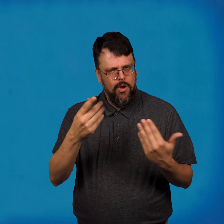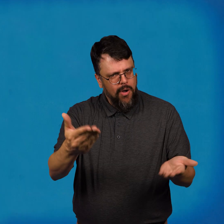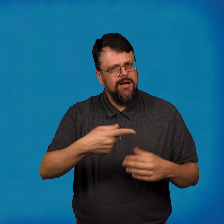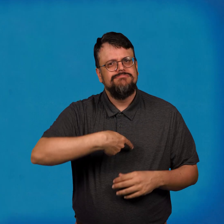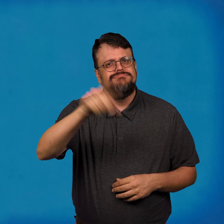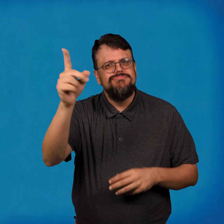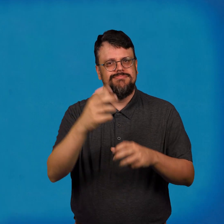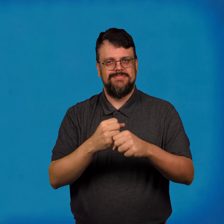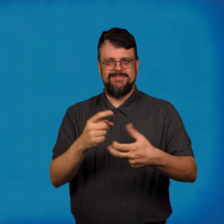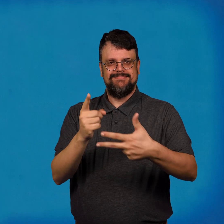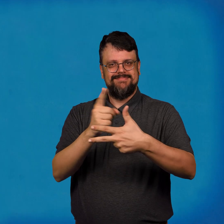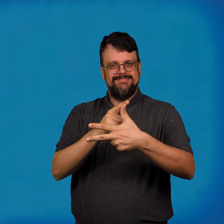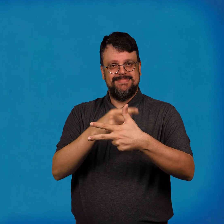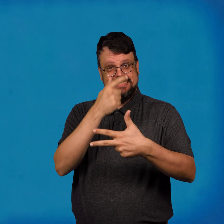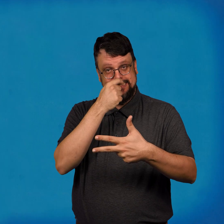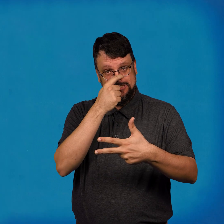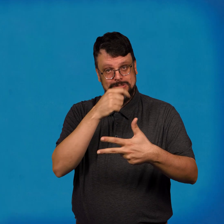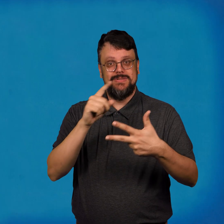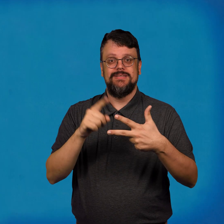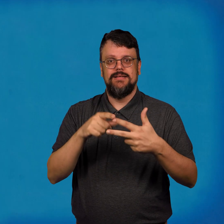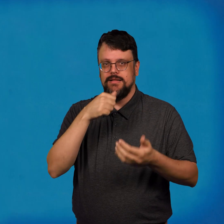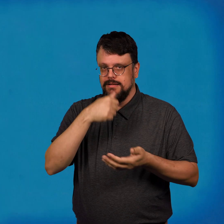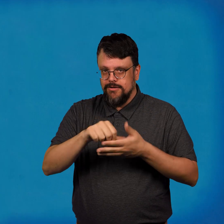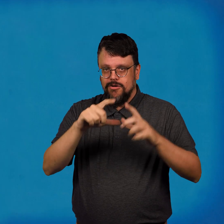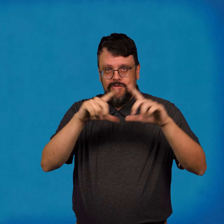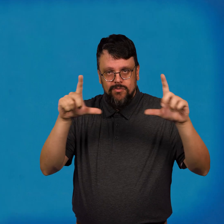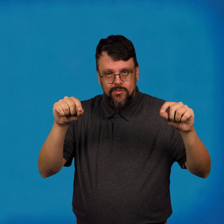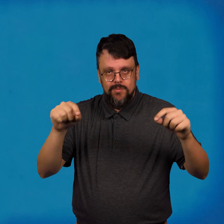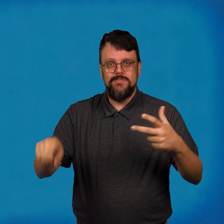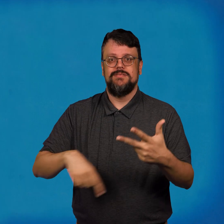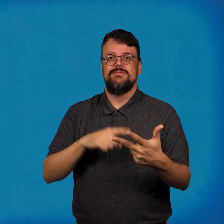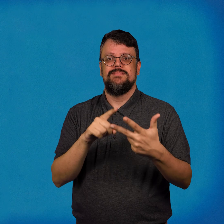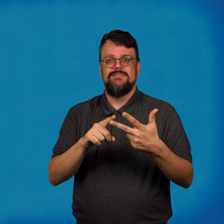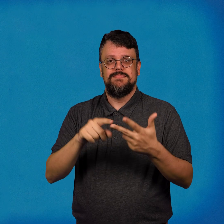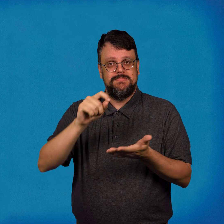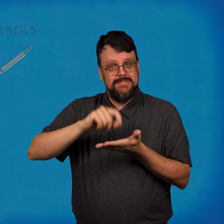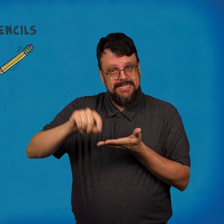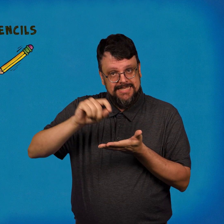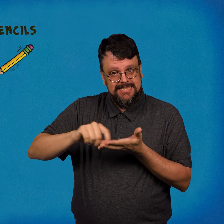Now get some tissues, envelopes, and pencils.